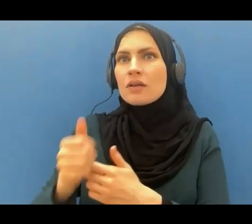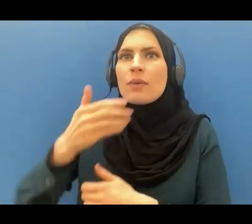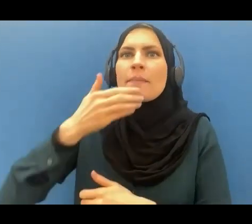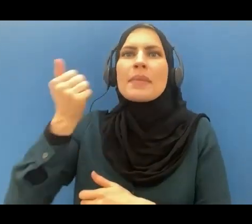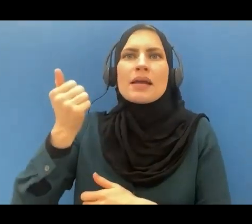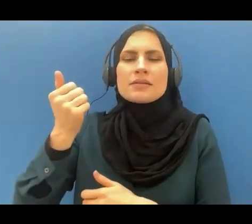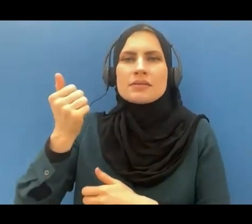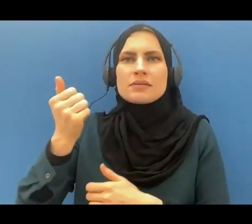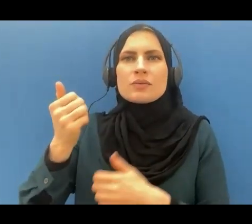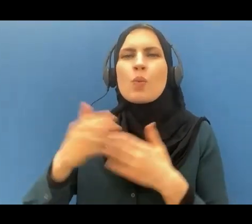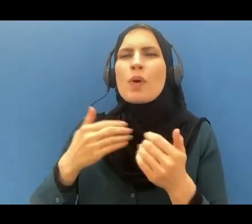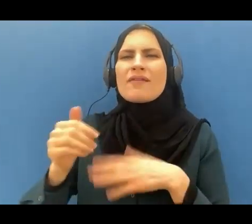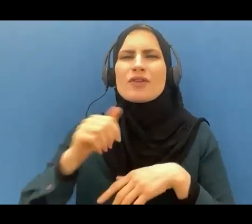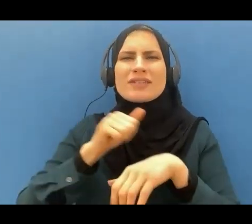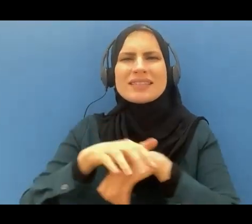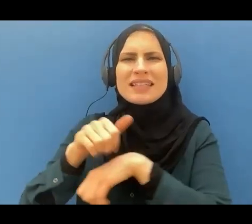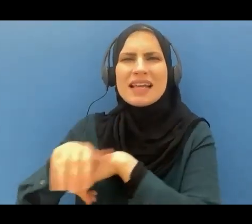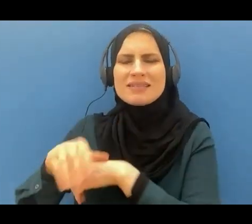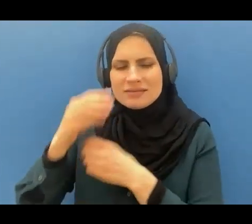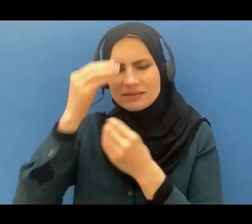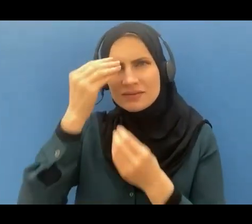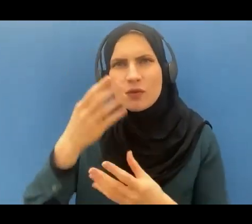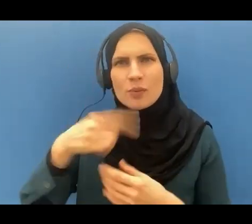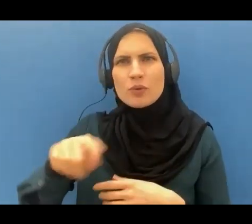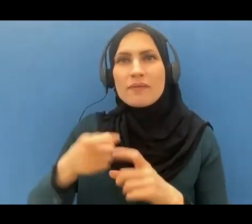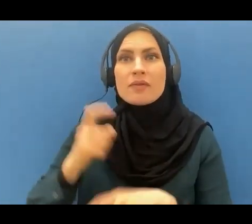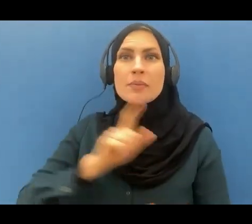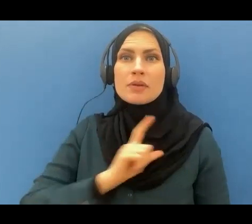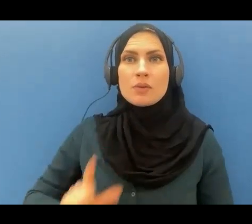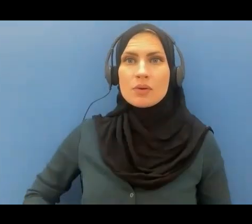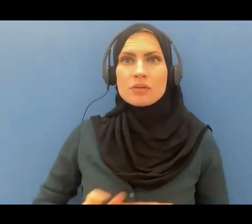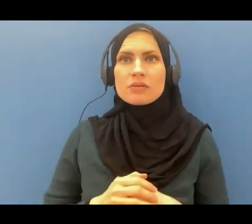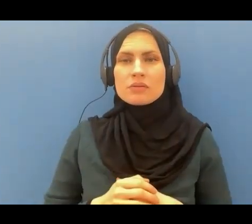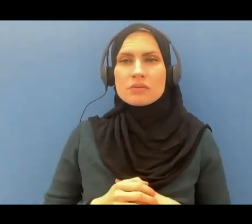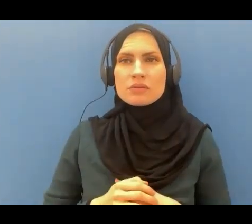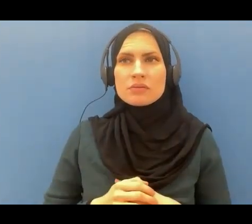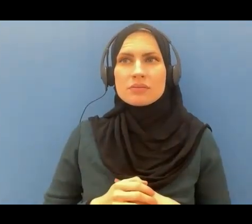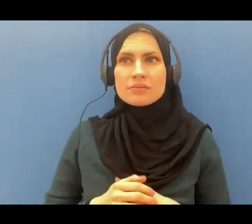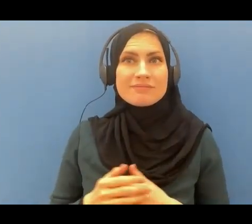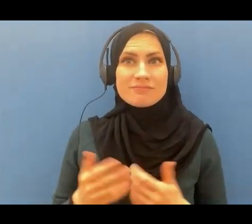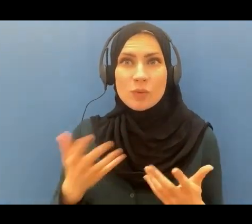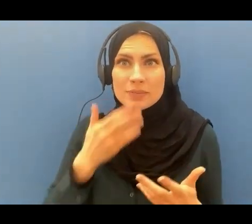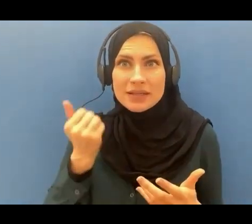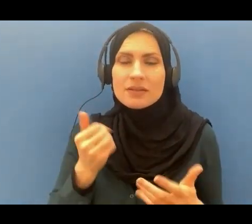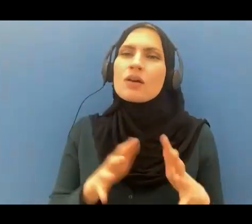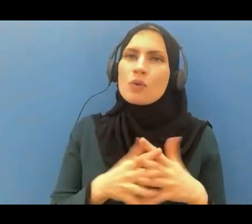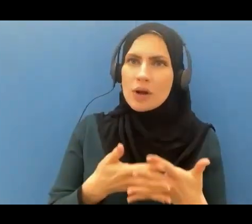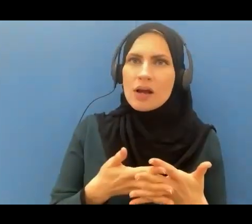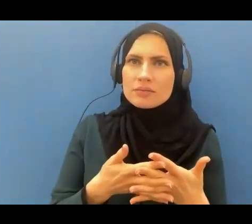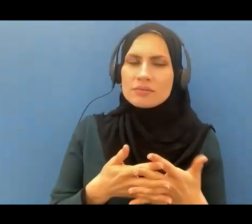unto you from your Lord, which is the Quran and the guidance, the sunnah of the Prophet,